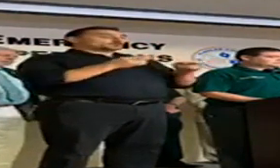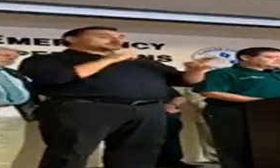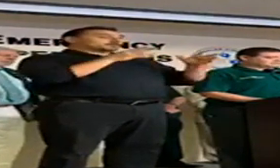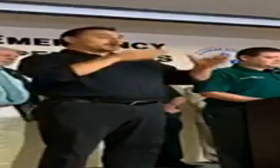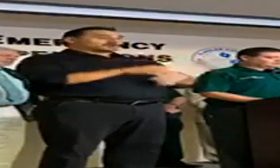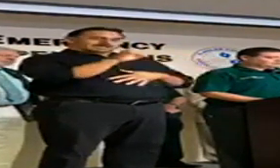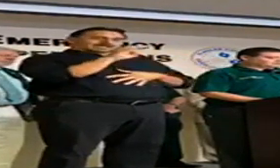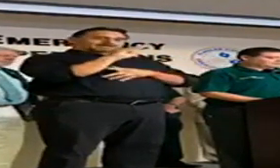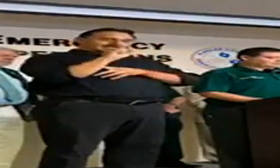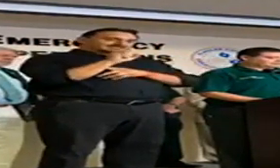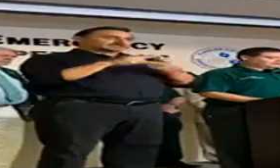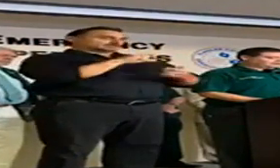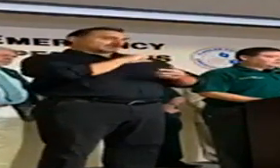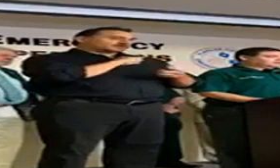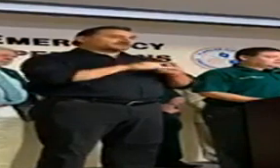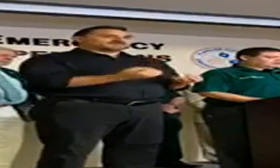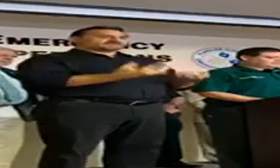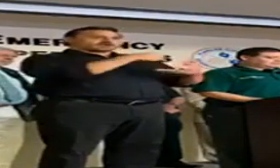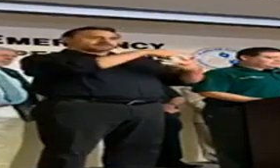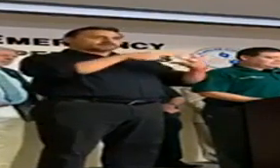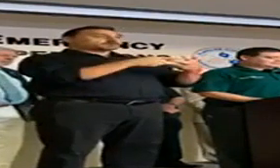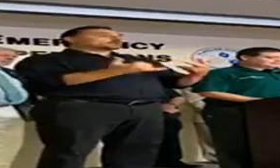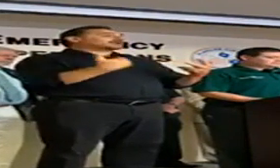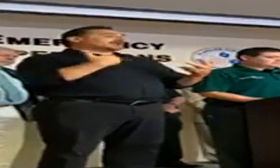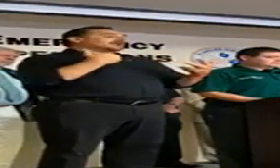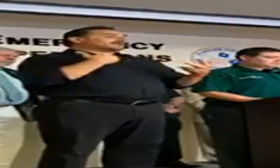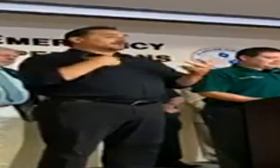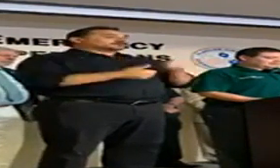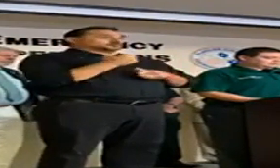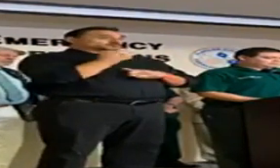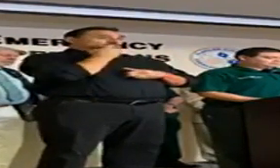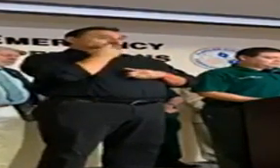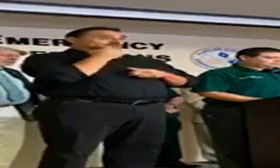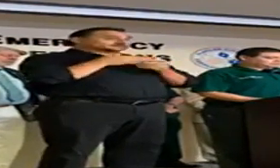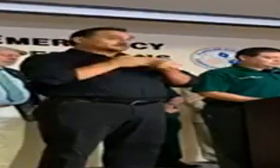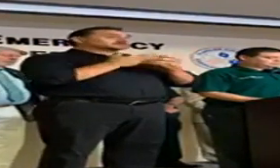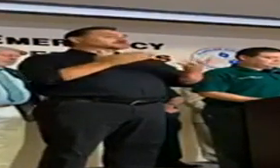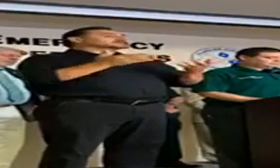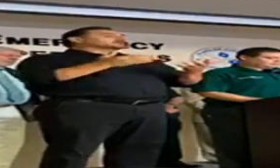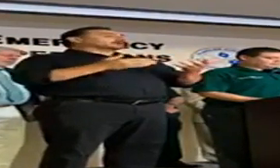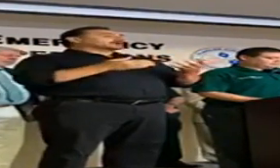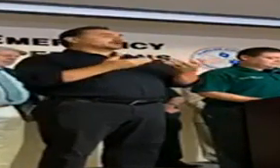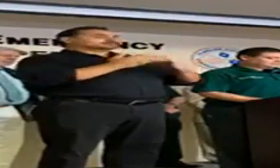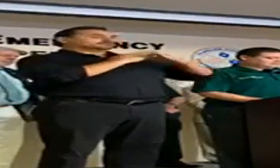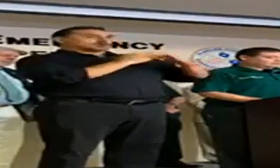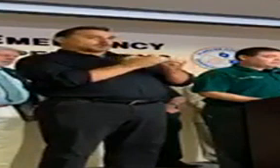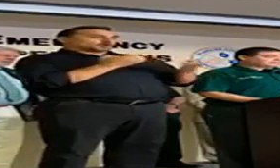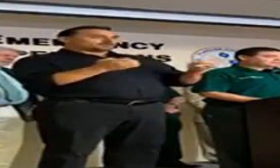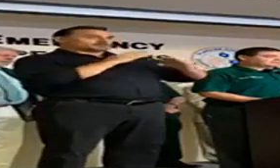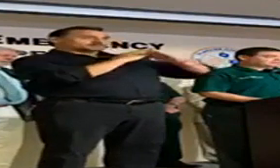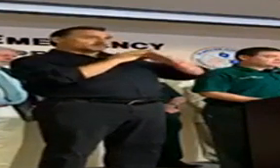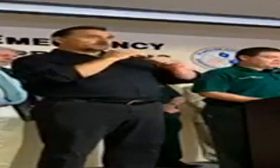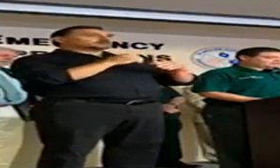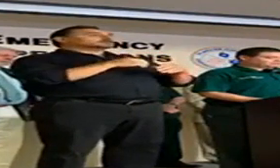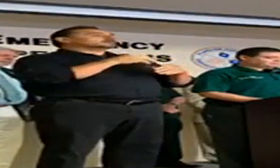that's EMS, law enforcement, and fire, currently have the latest guidance and adequate personal protective equipment, and we are taking